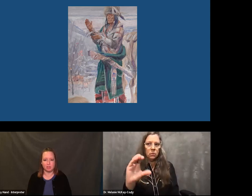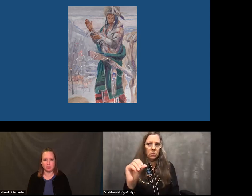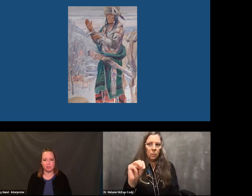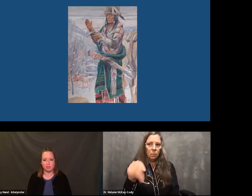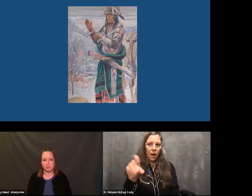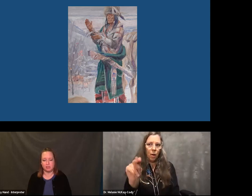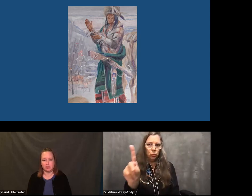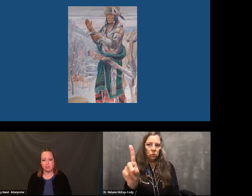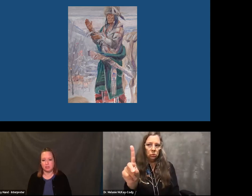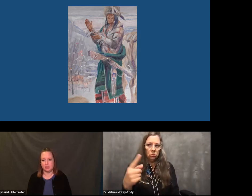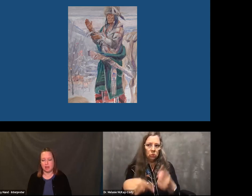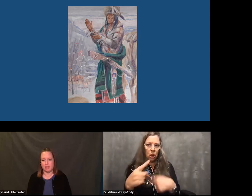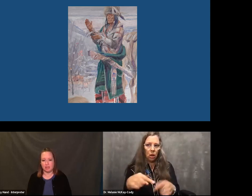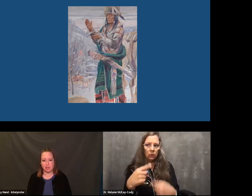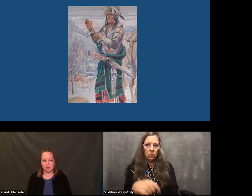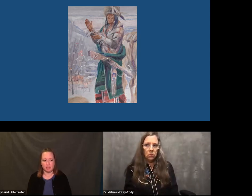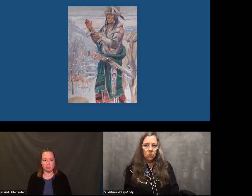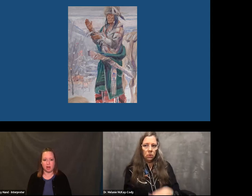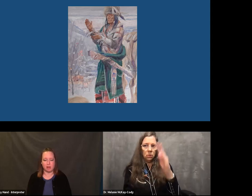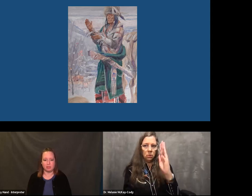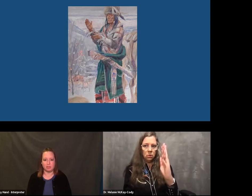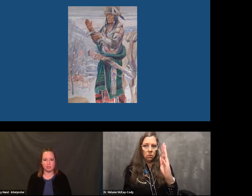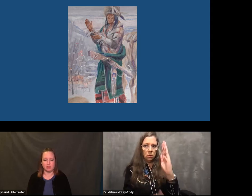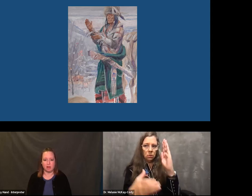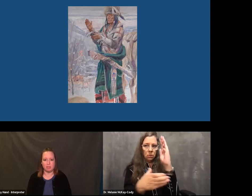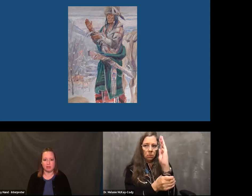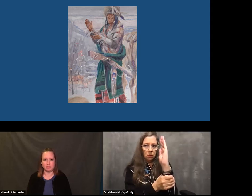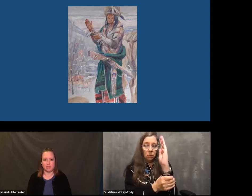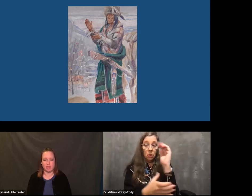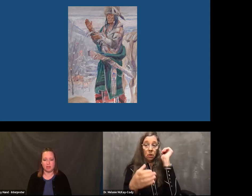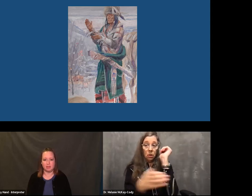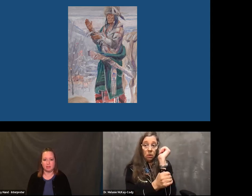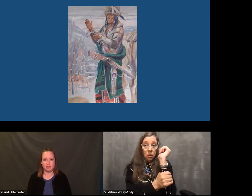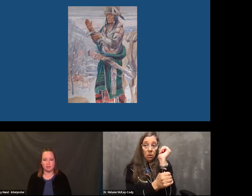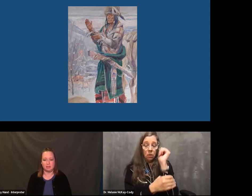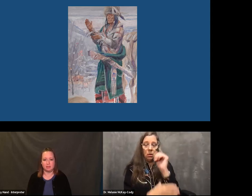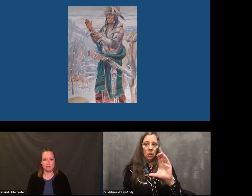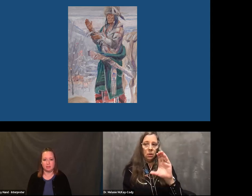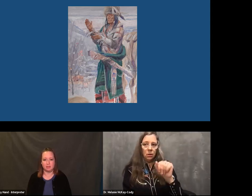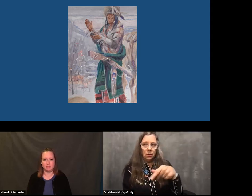talker, I think that perhaps this is a compound sign.